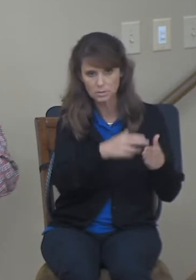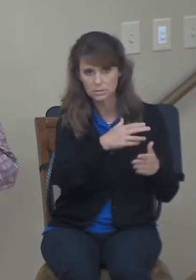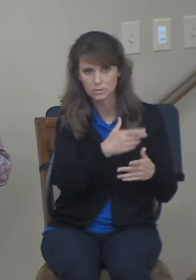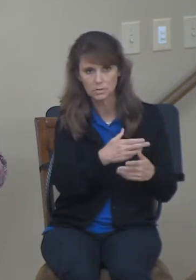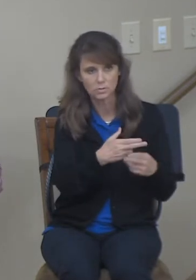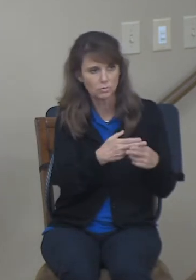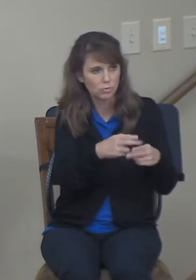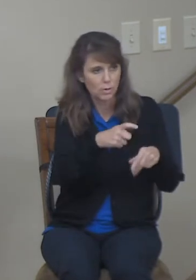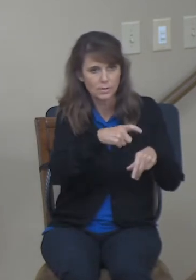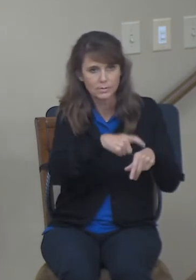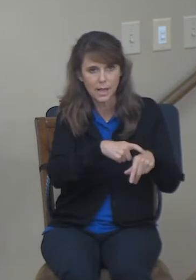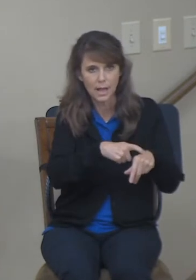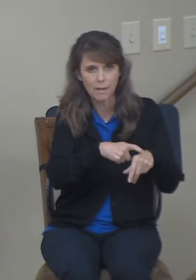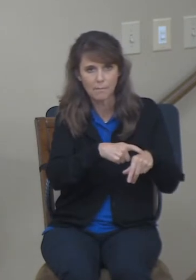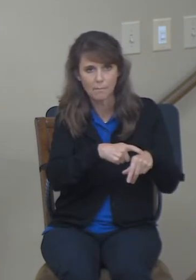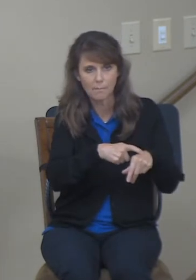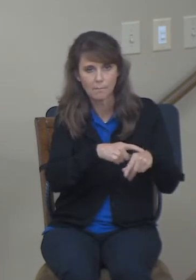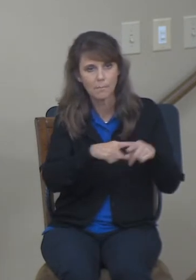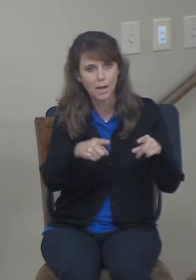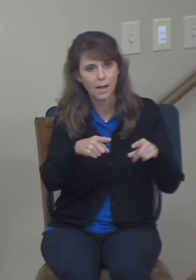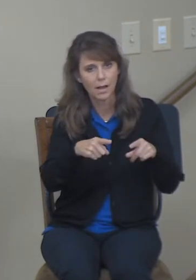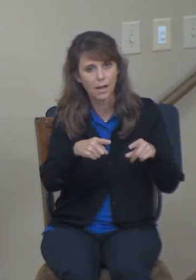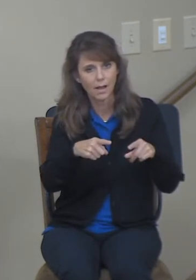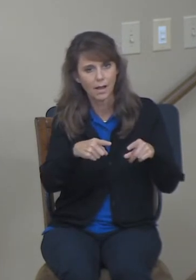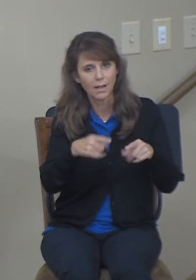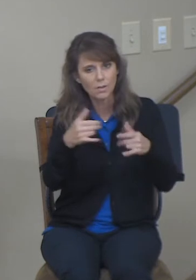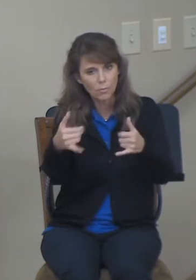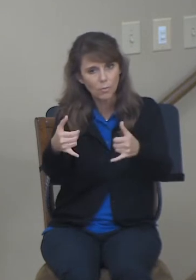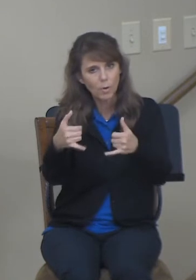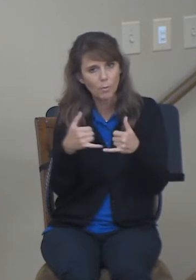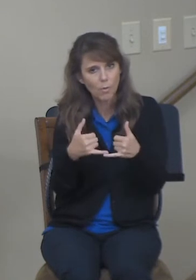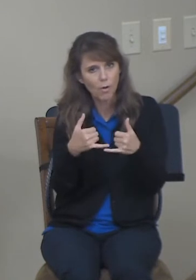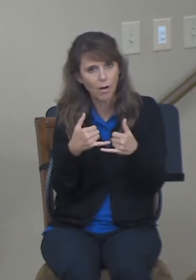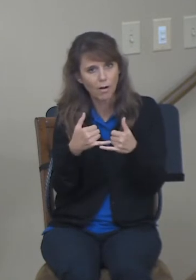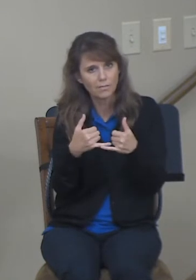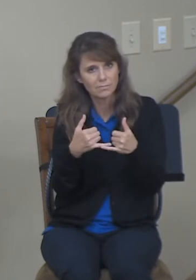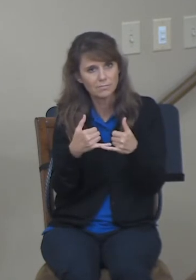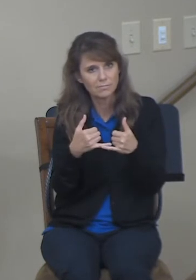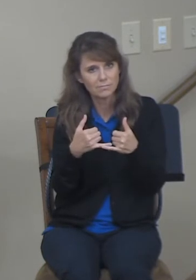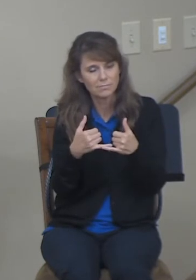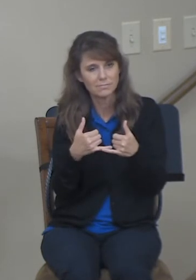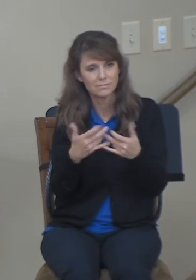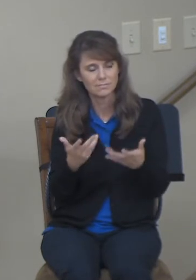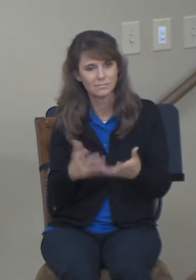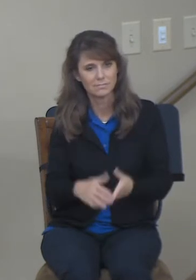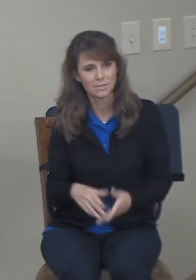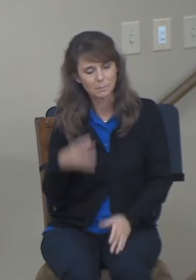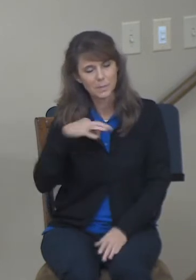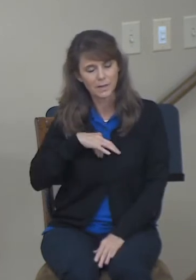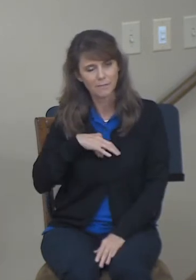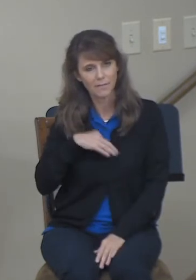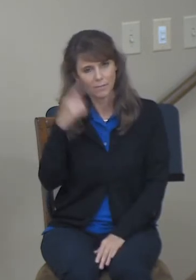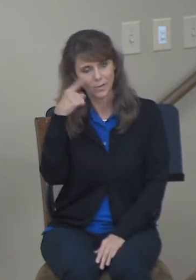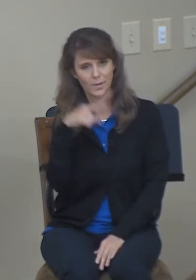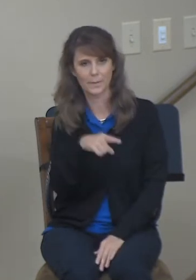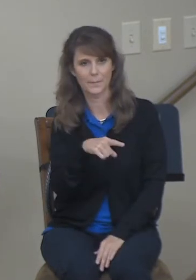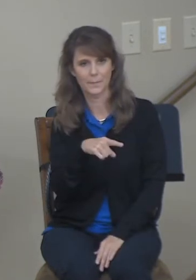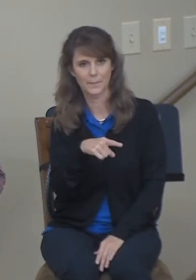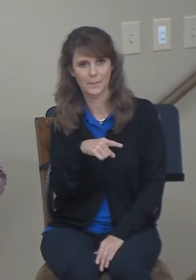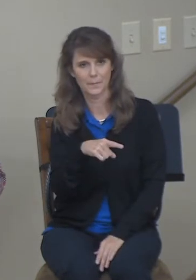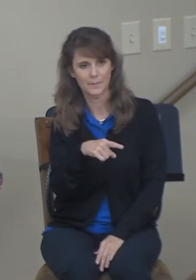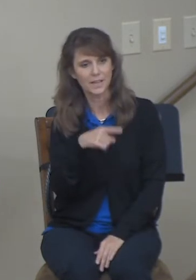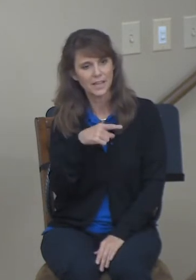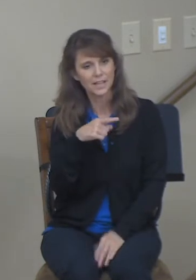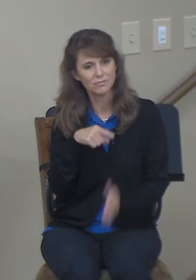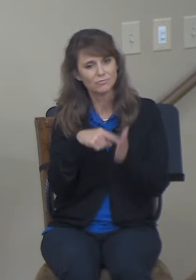term for the reward that was laid before him. The fact that he could show